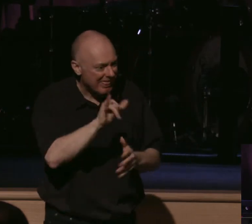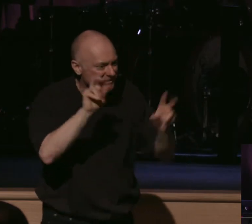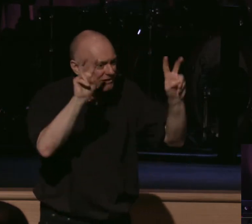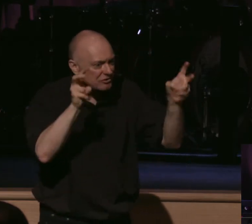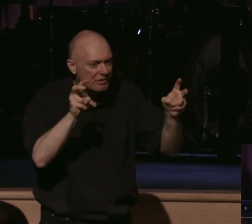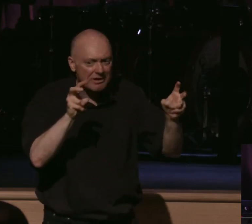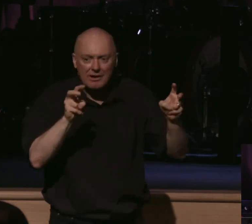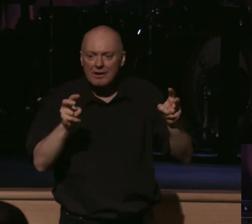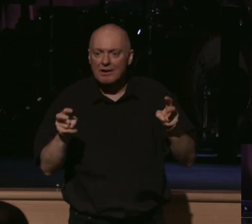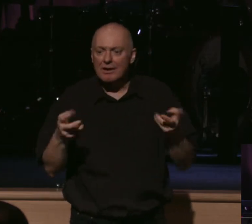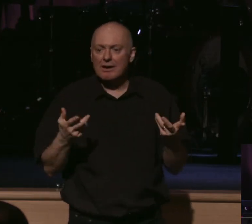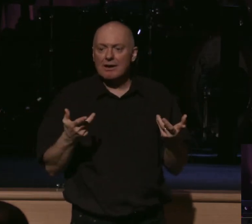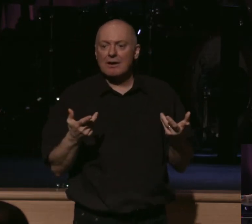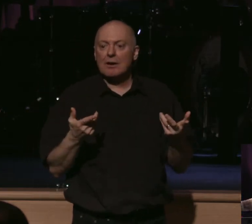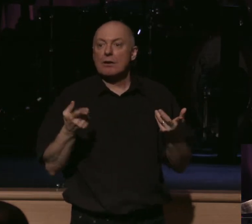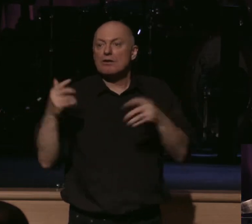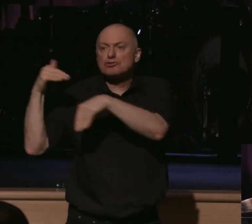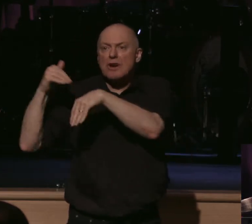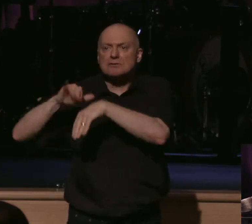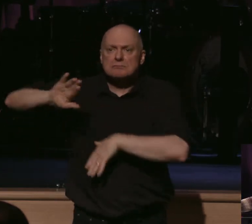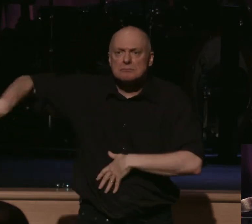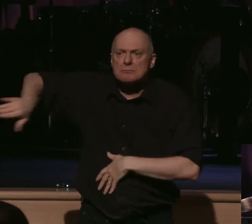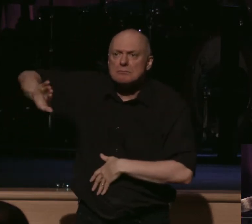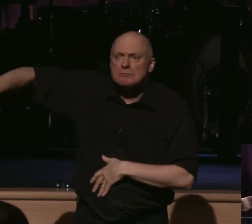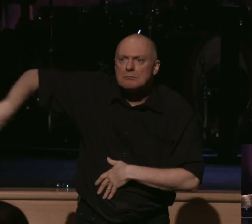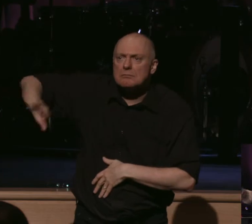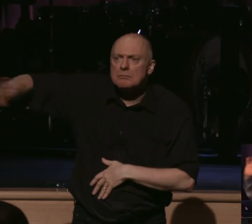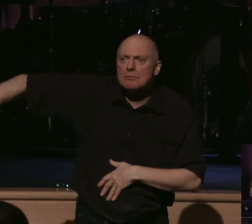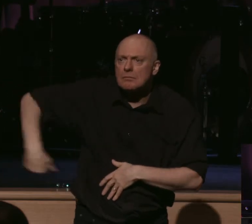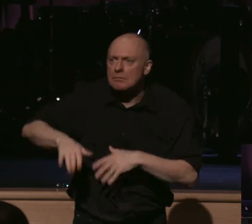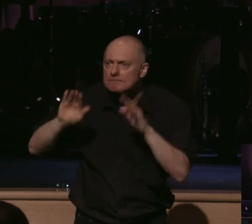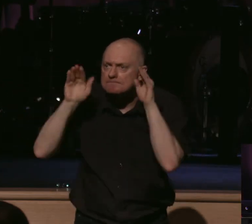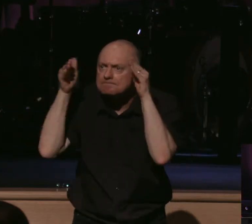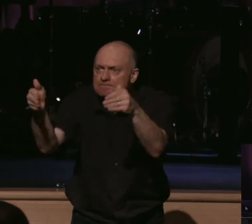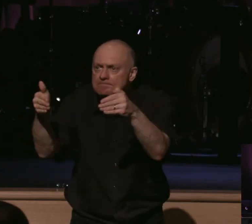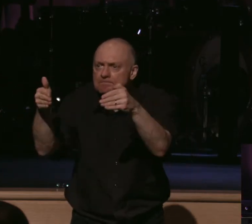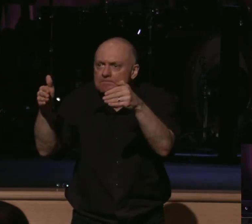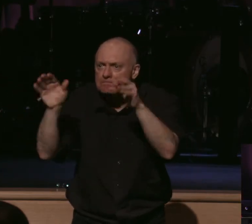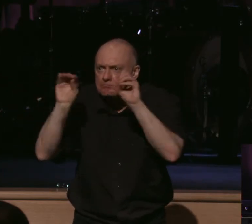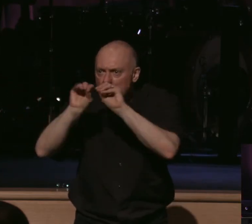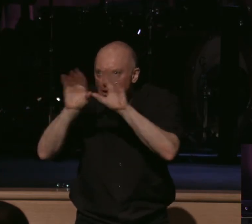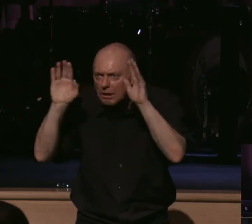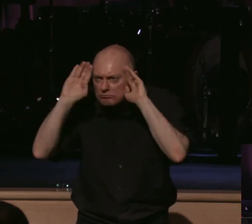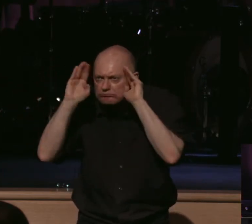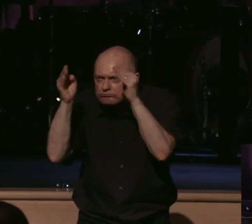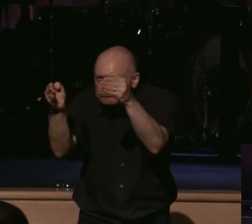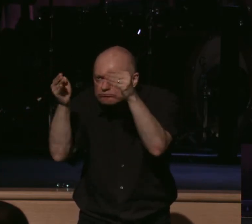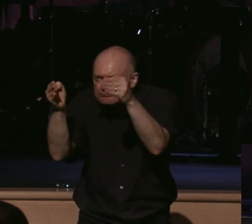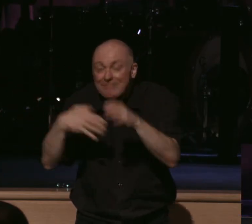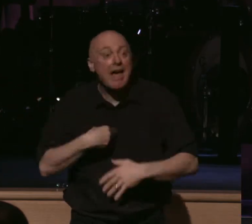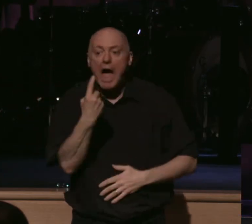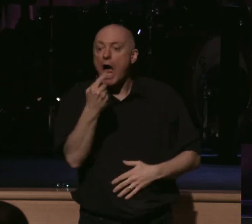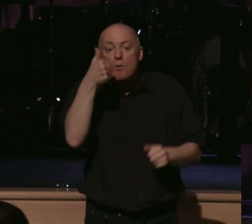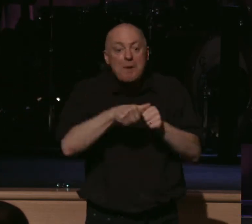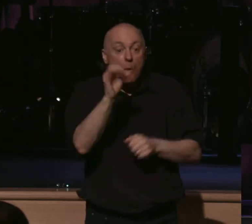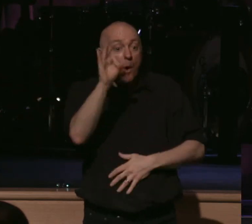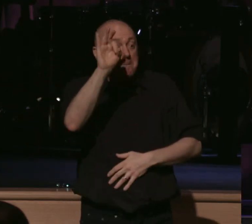The distractions go away. The clarity comes in. This is why the, I remember a pastor in a